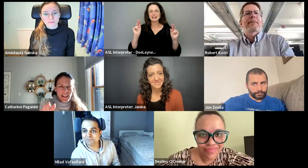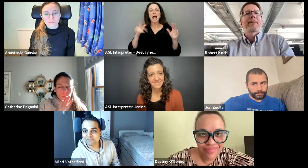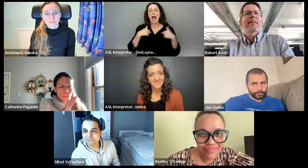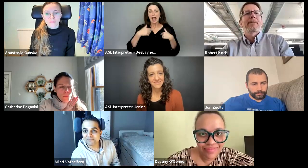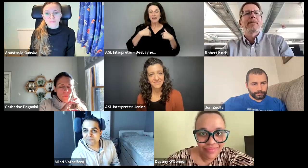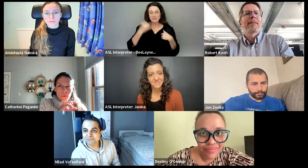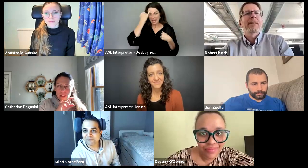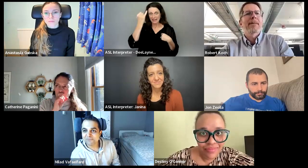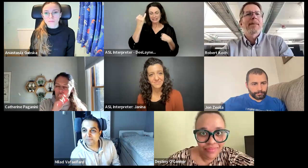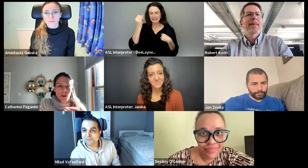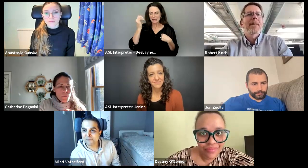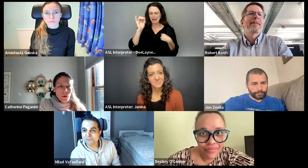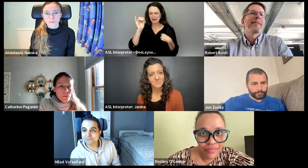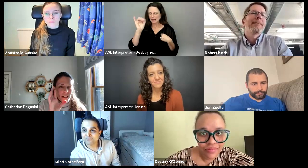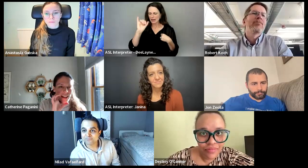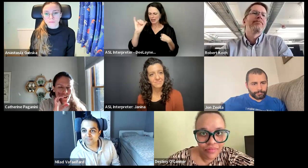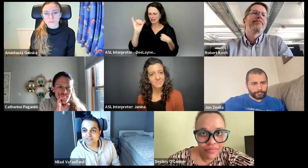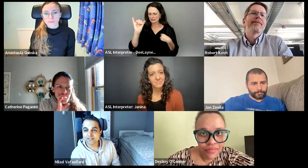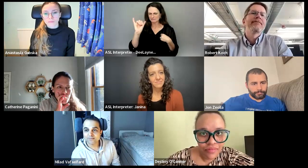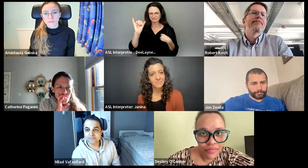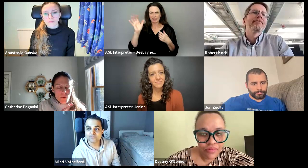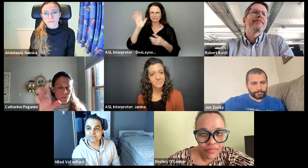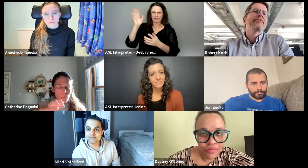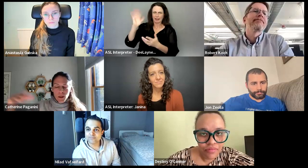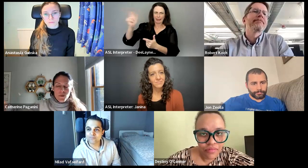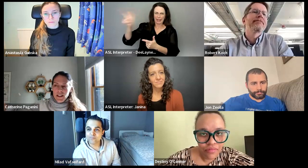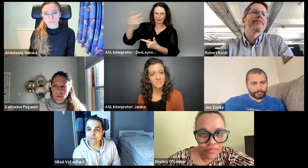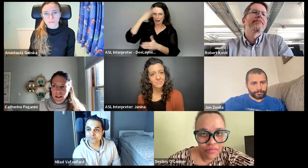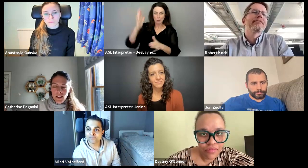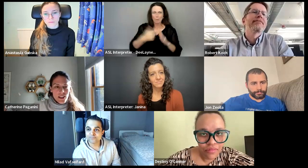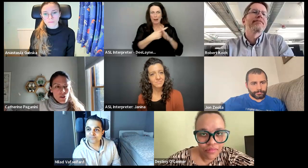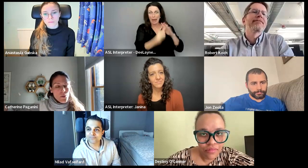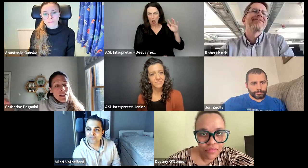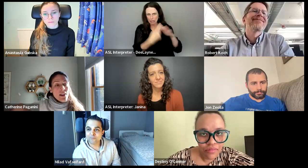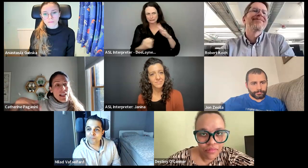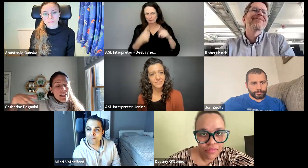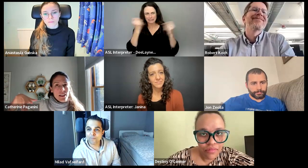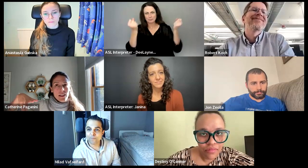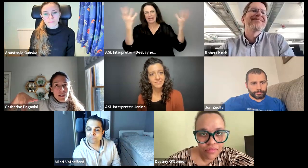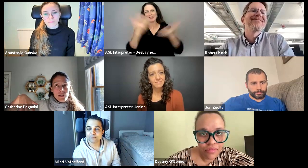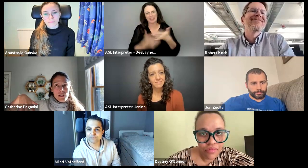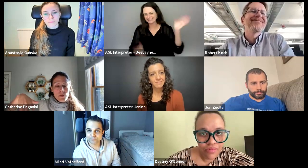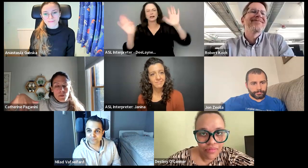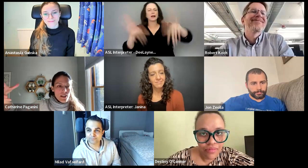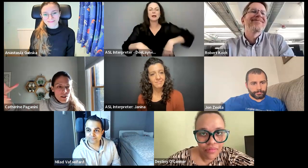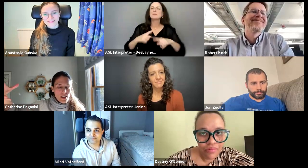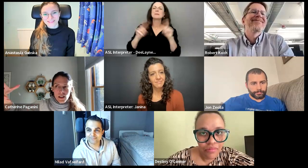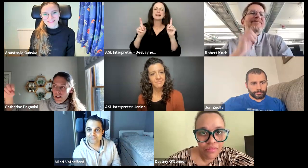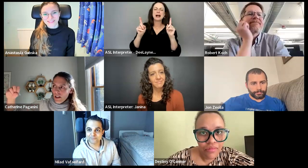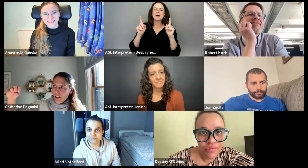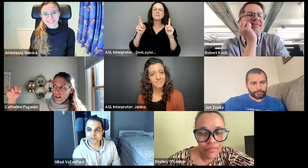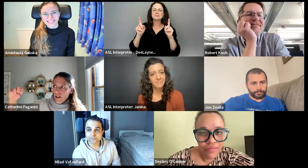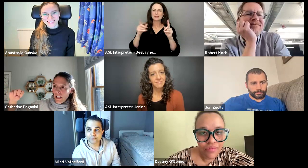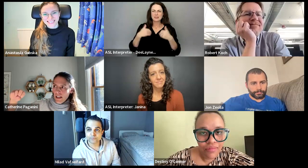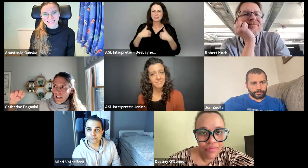idea, like, I don't know at some point, but I kind of, it got lost because we had so many other things to do, but there are like the, there is a place,